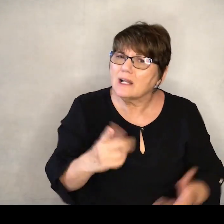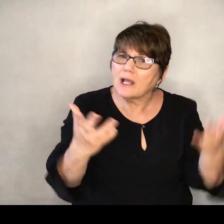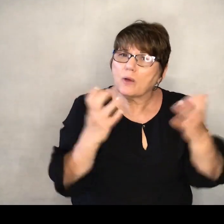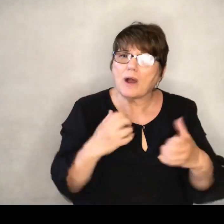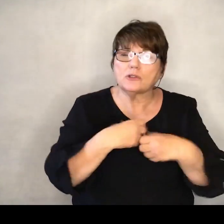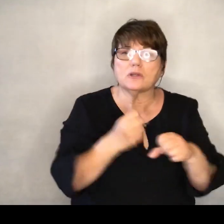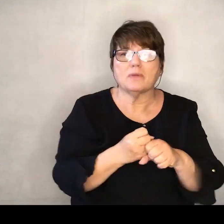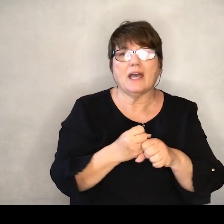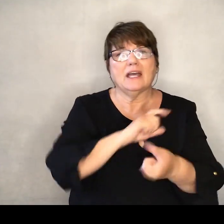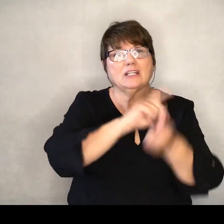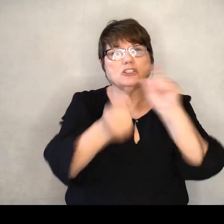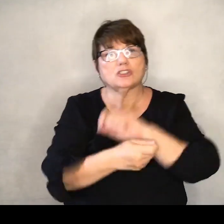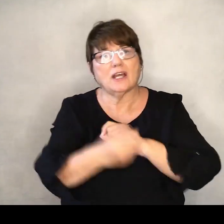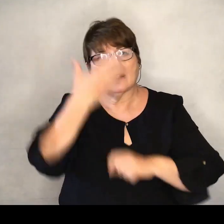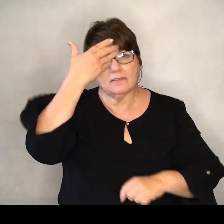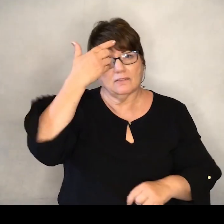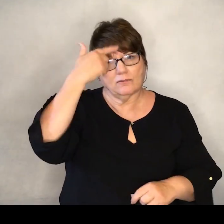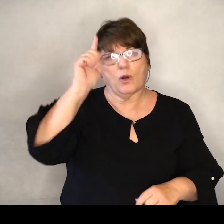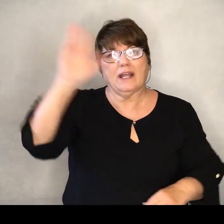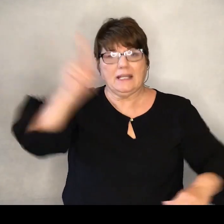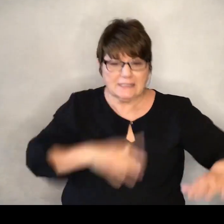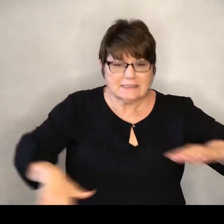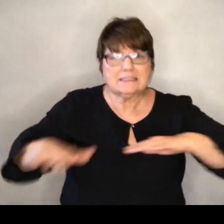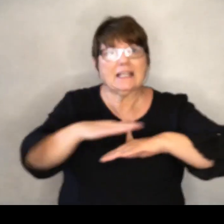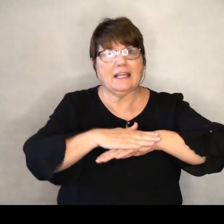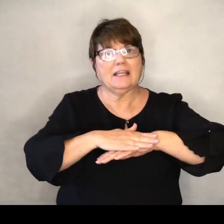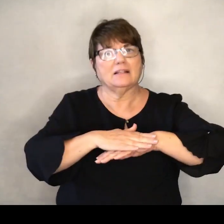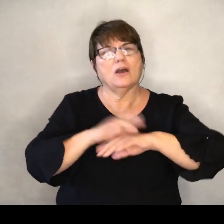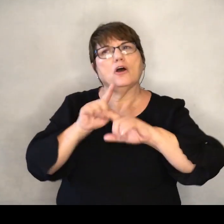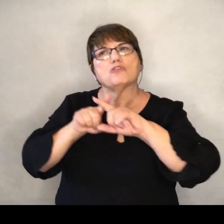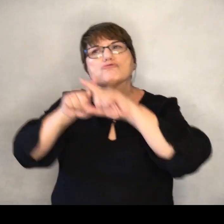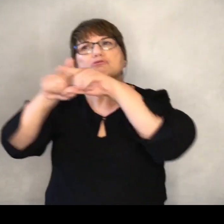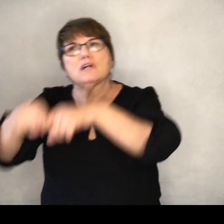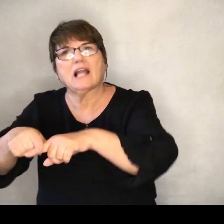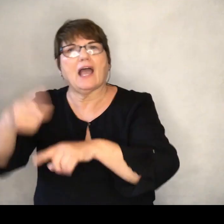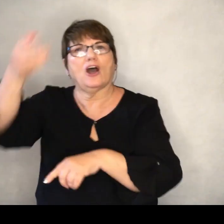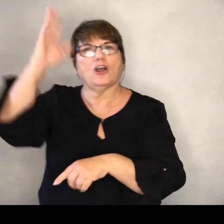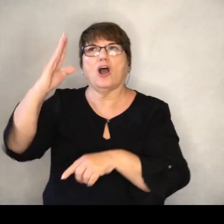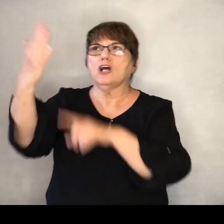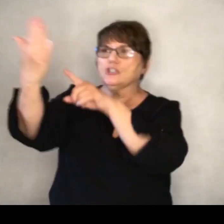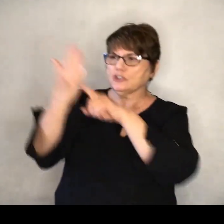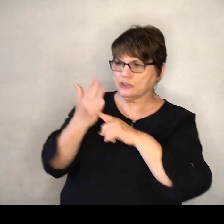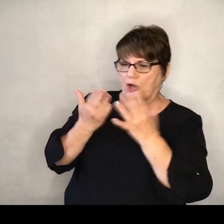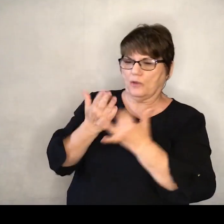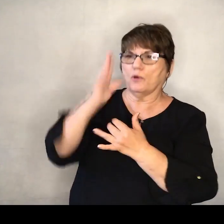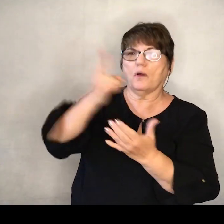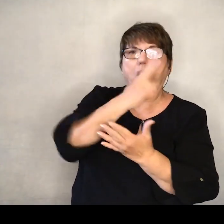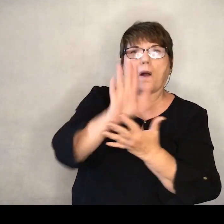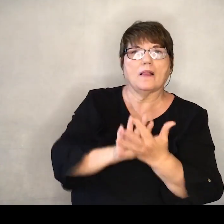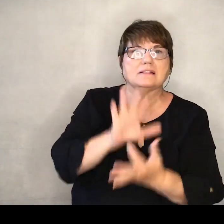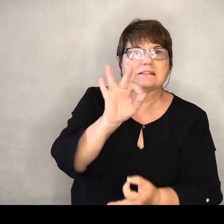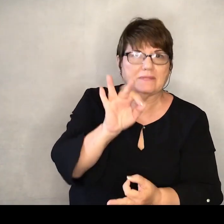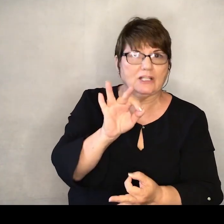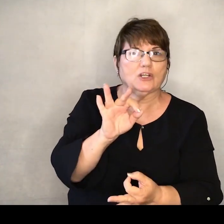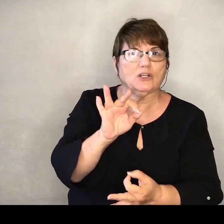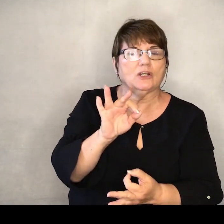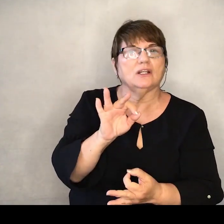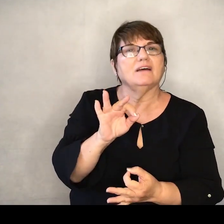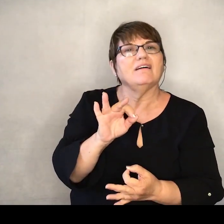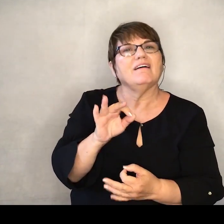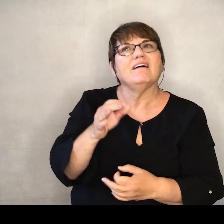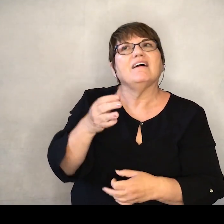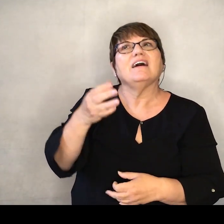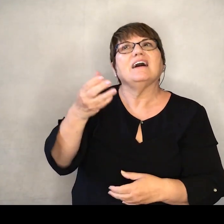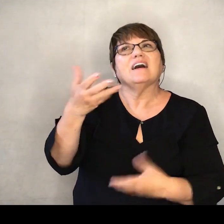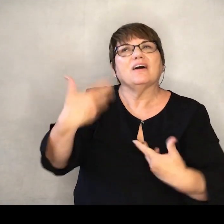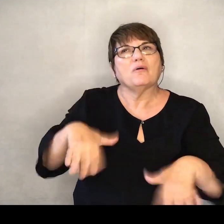make change for the better. For the kingdom. Rely on God to show you through his Holy Spirit. Your God given